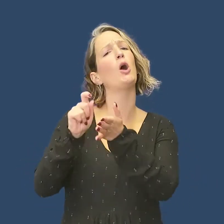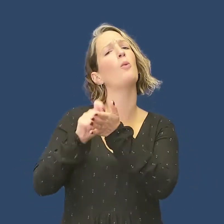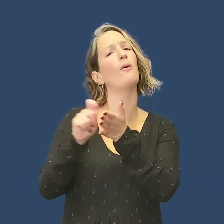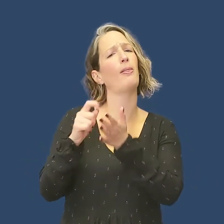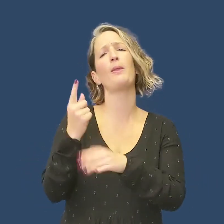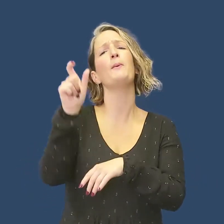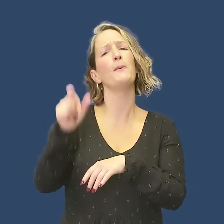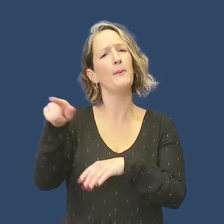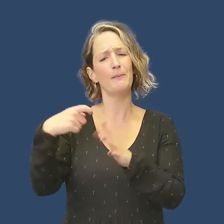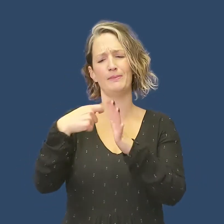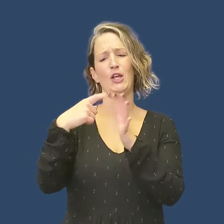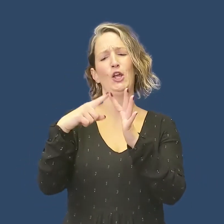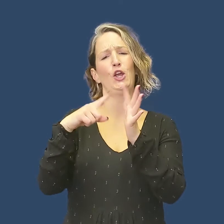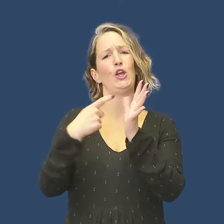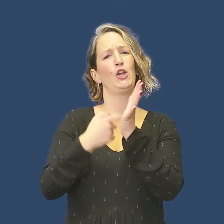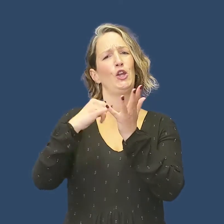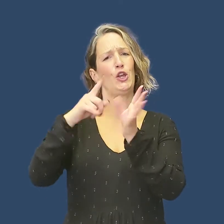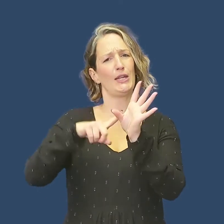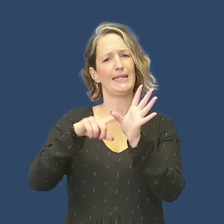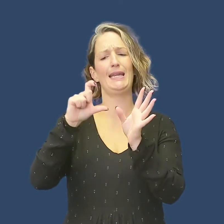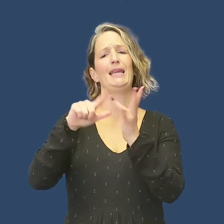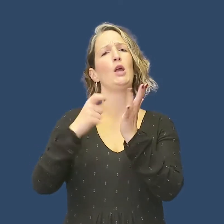My co-author is Kiersey Cormier.